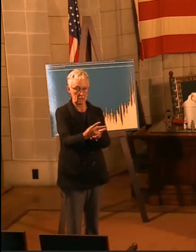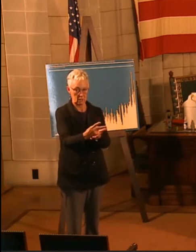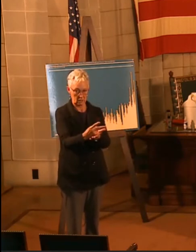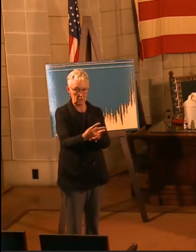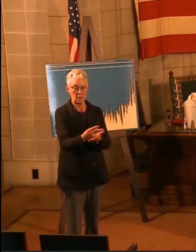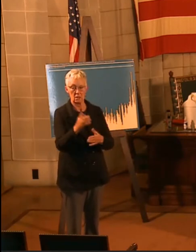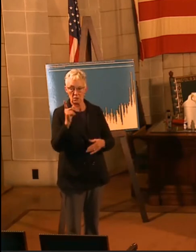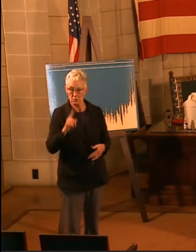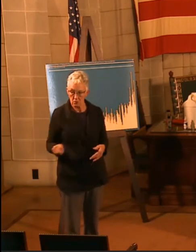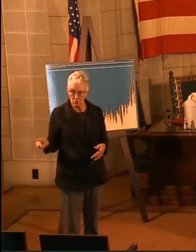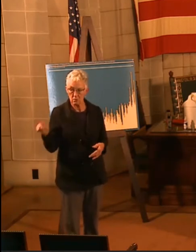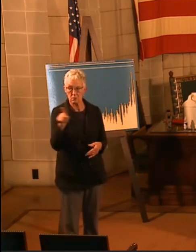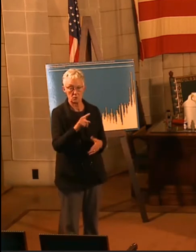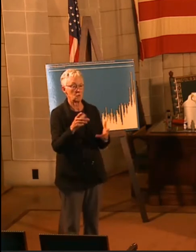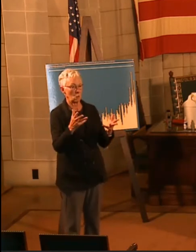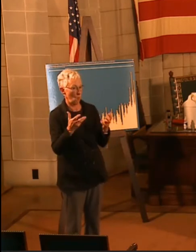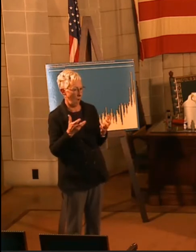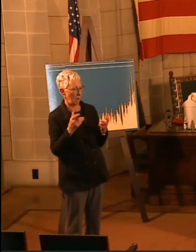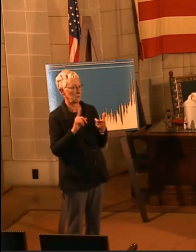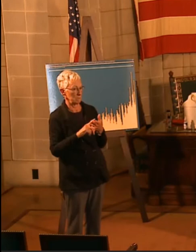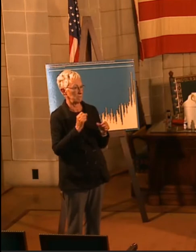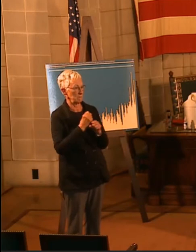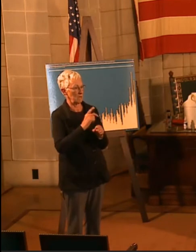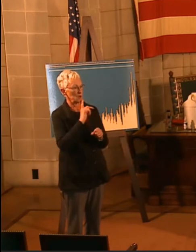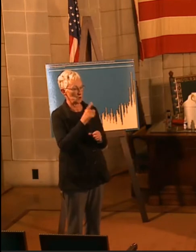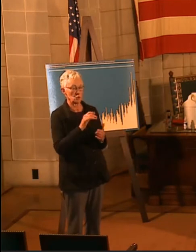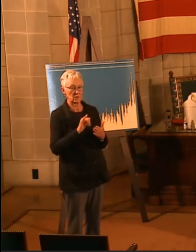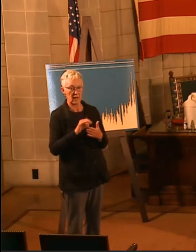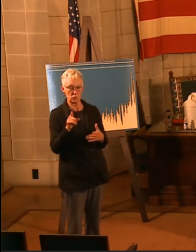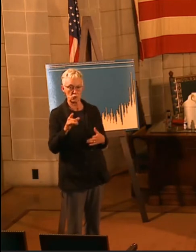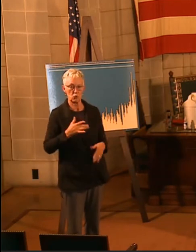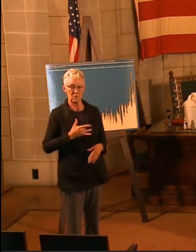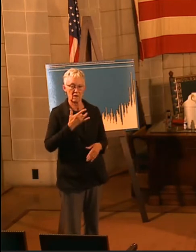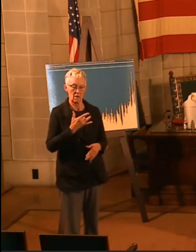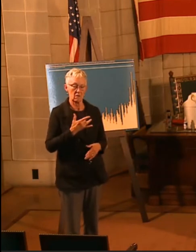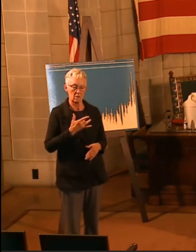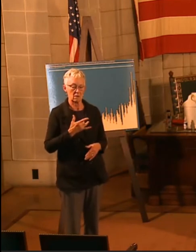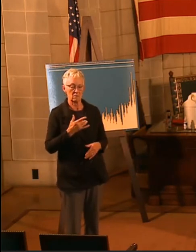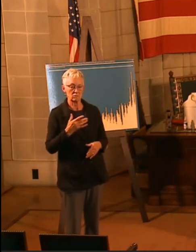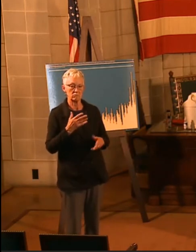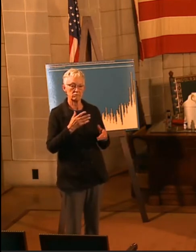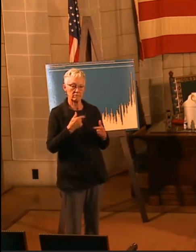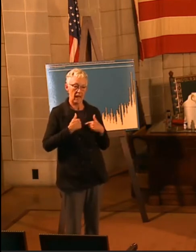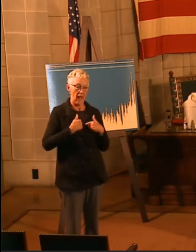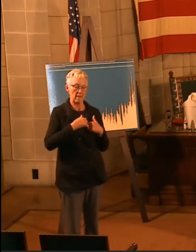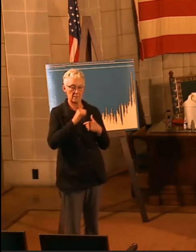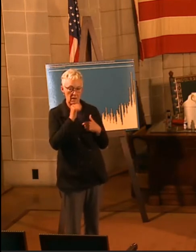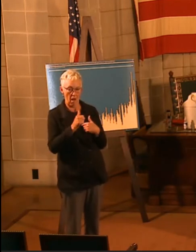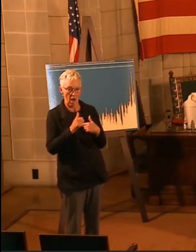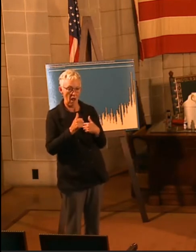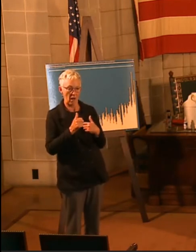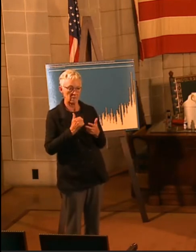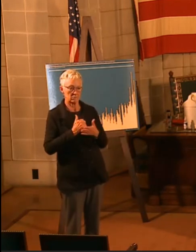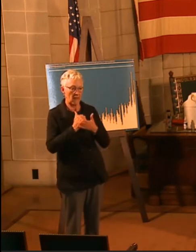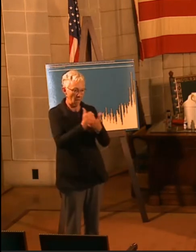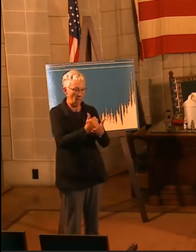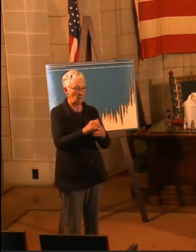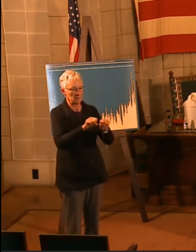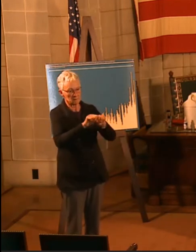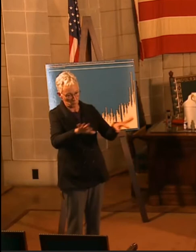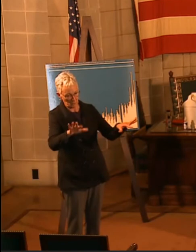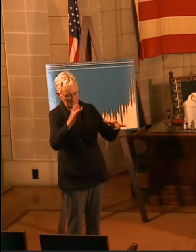protect those who are on your contact list today and going forward, we ask you to avoid the three Cs. Avoid crowded places,